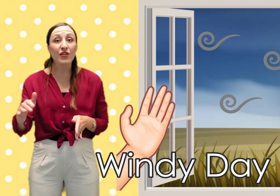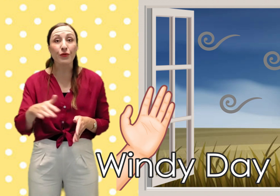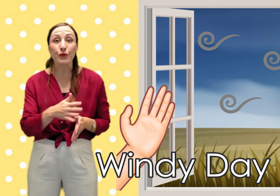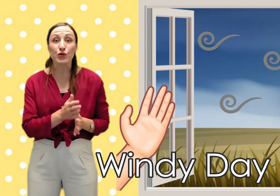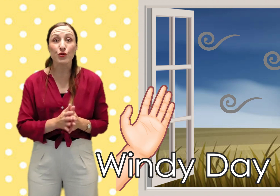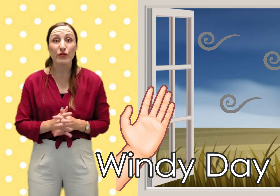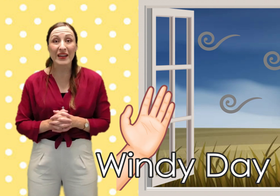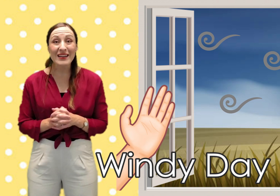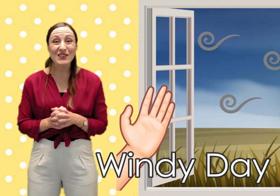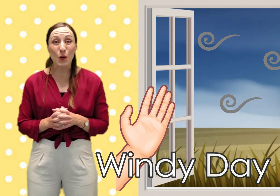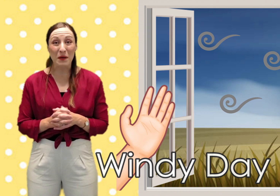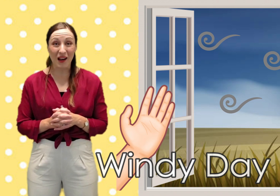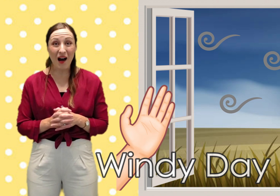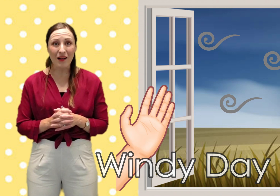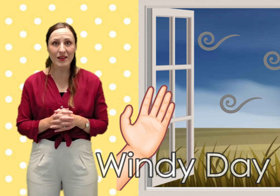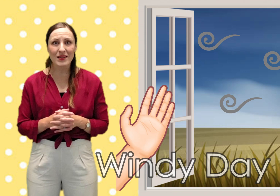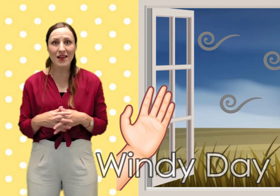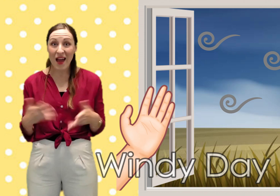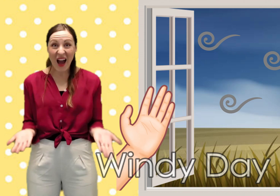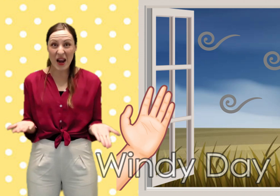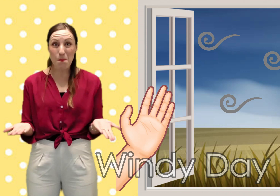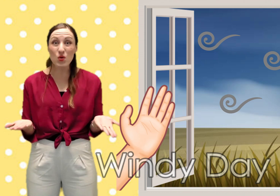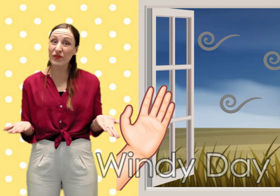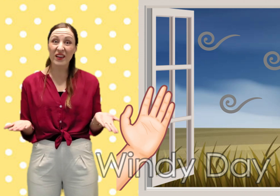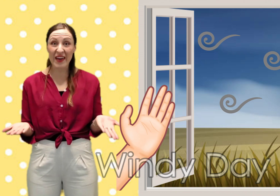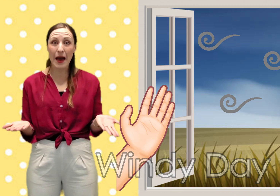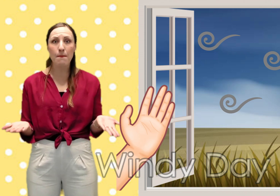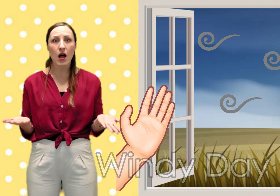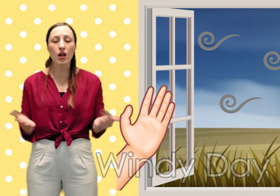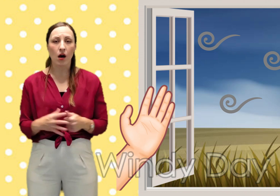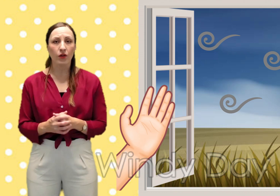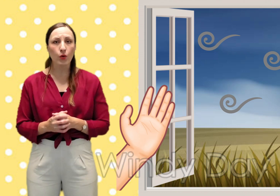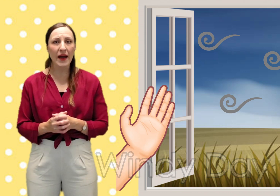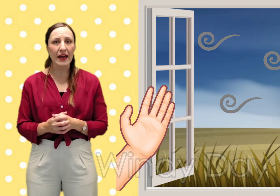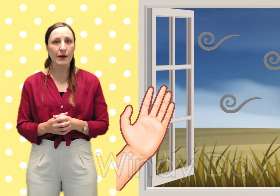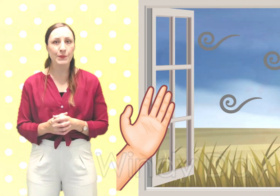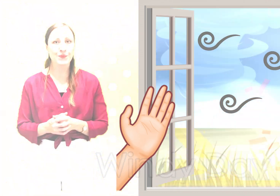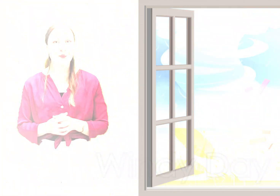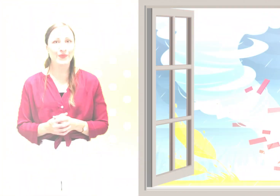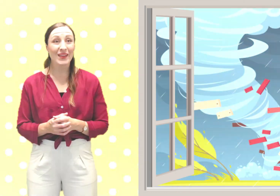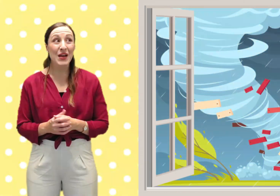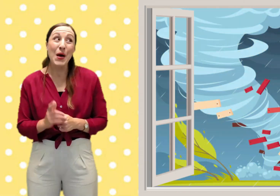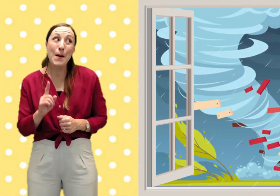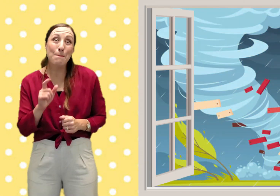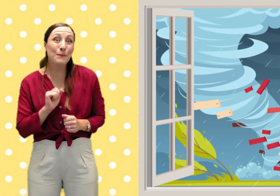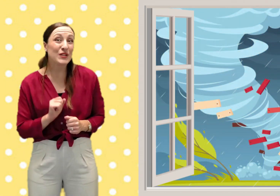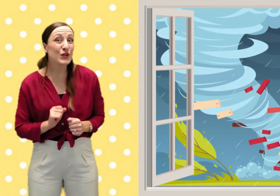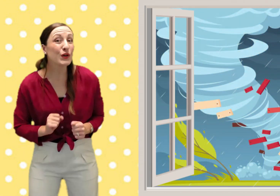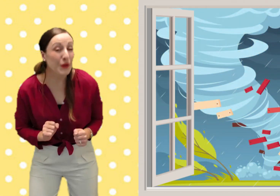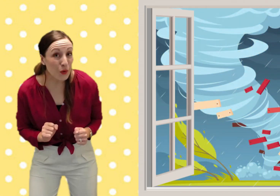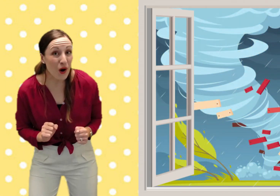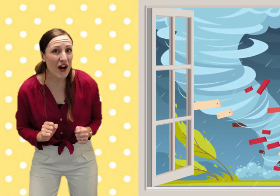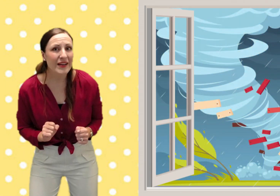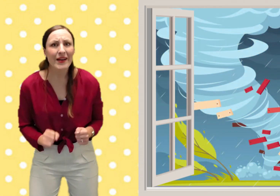through trees or plants and moving them along the way but do you know what